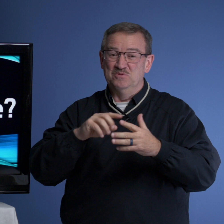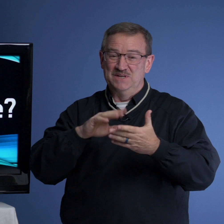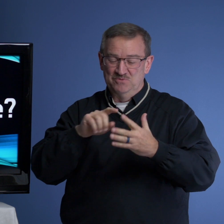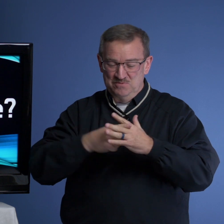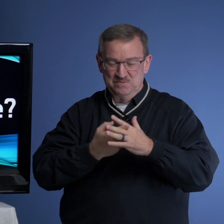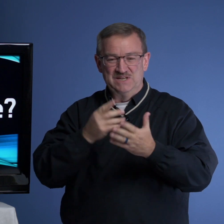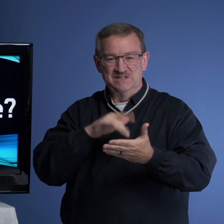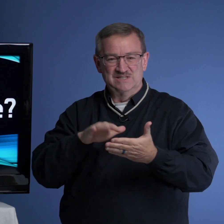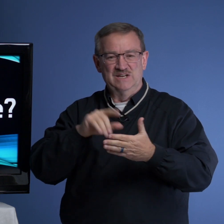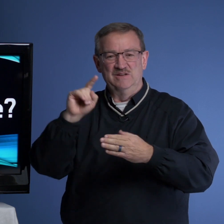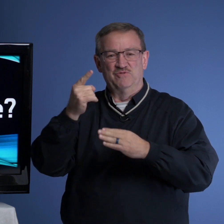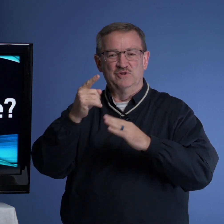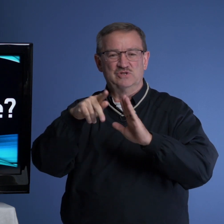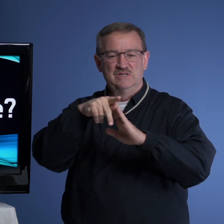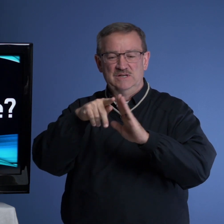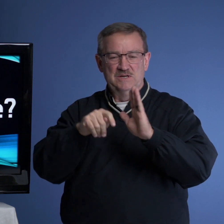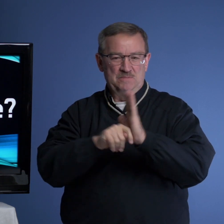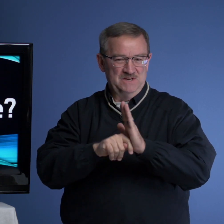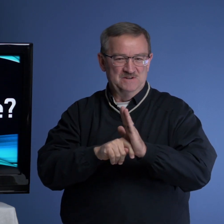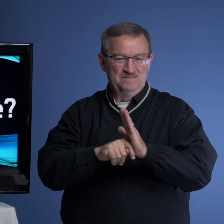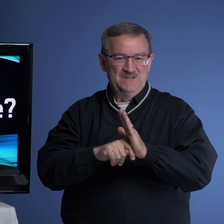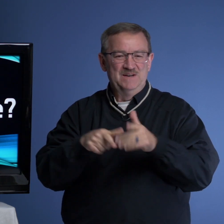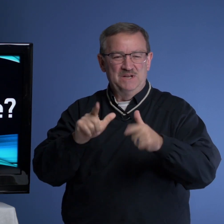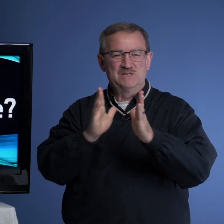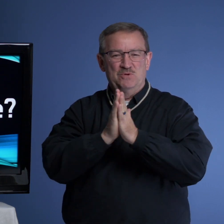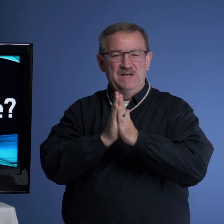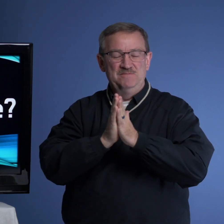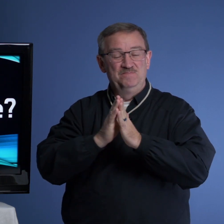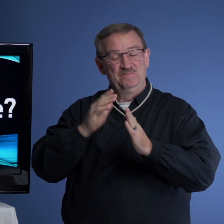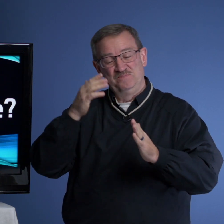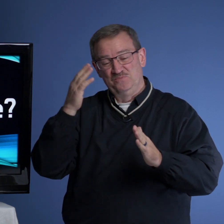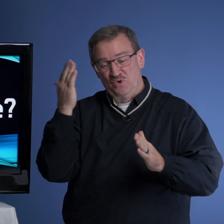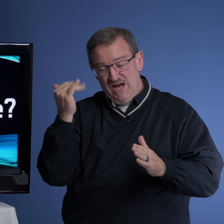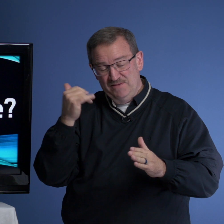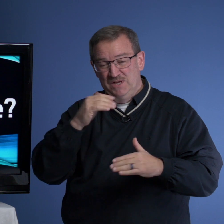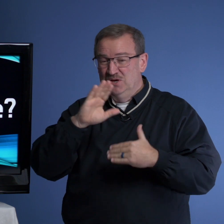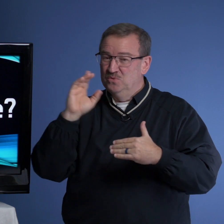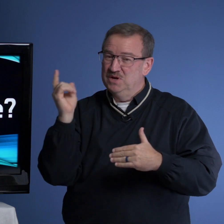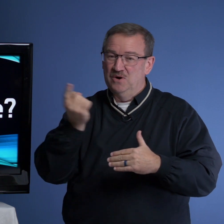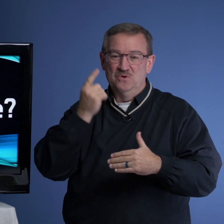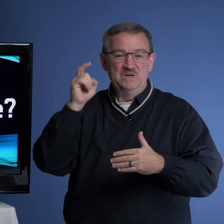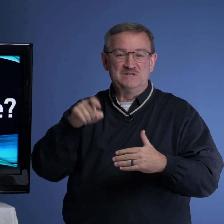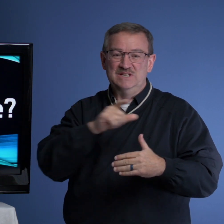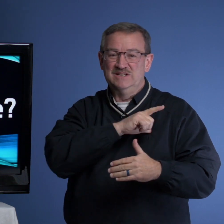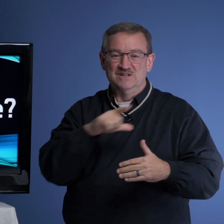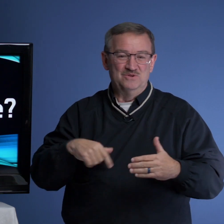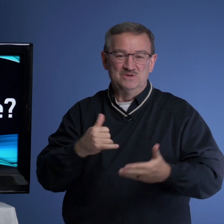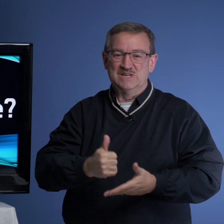will begin to study 1 Peter. But let's pray. Why? We always need the Lord's